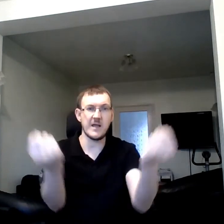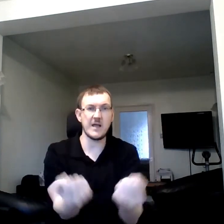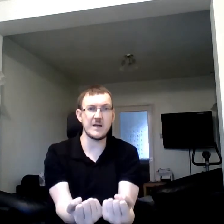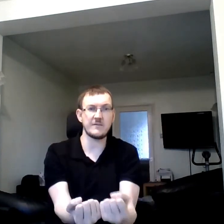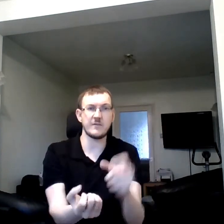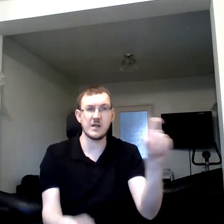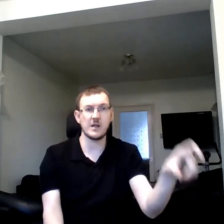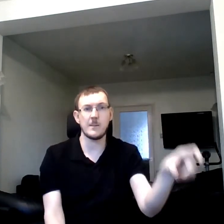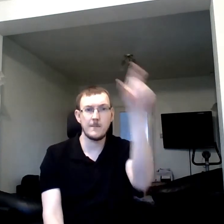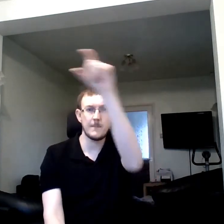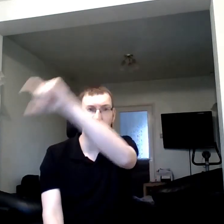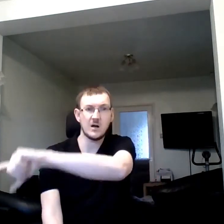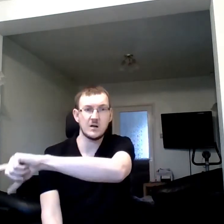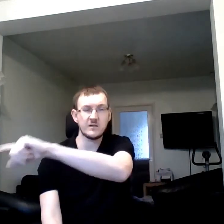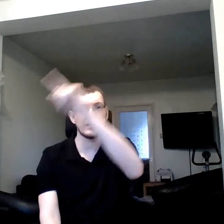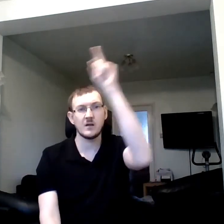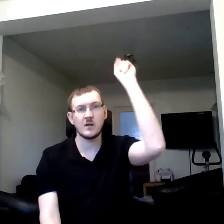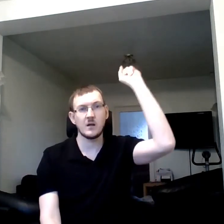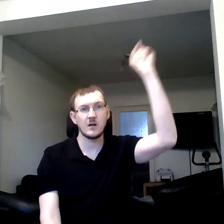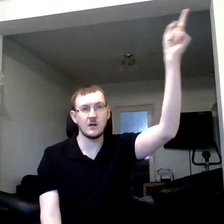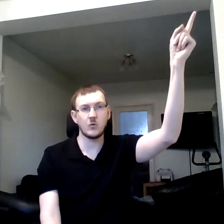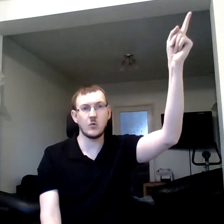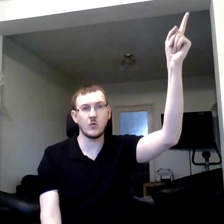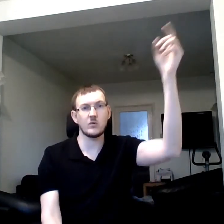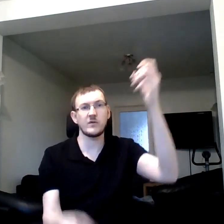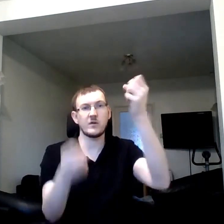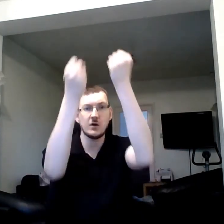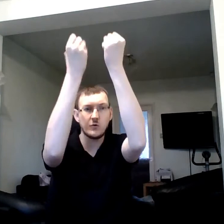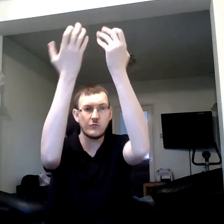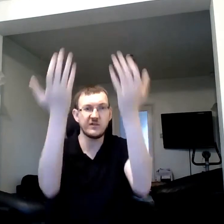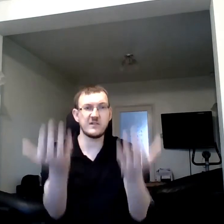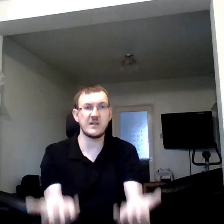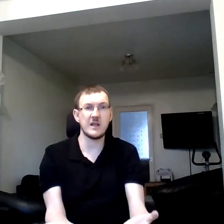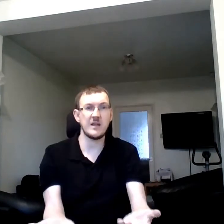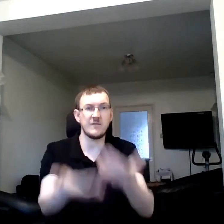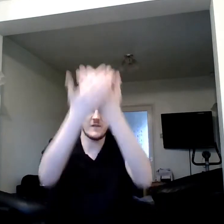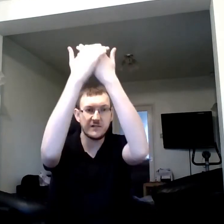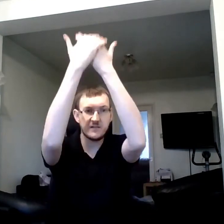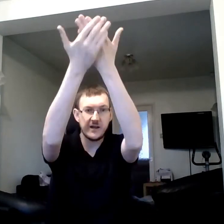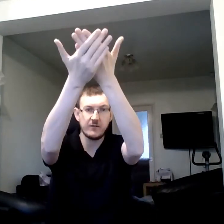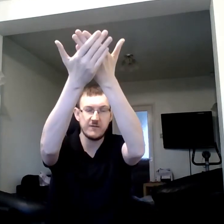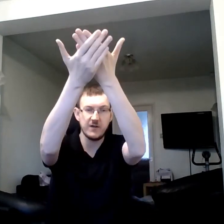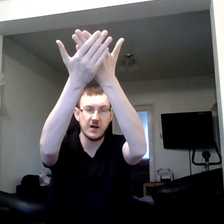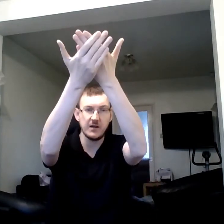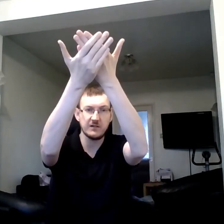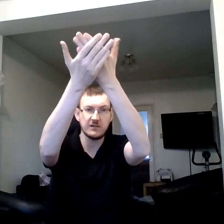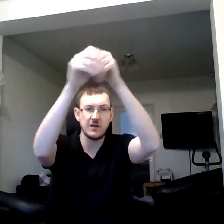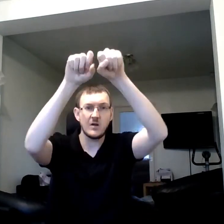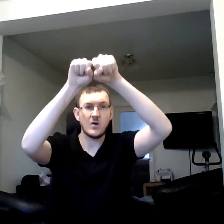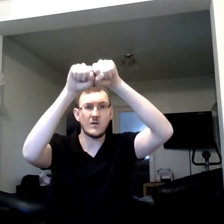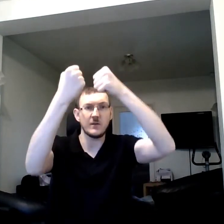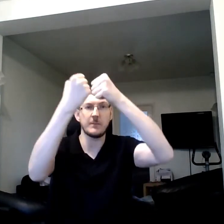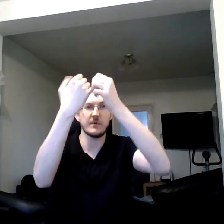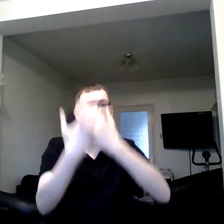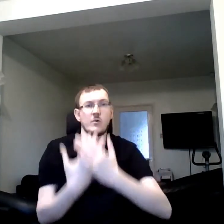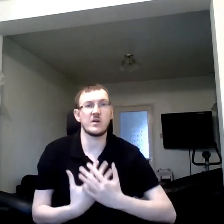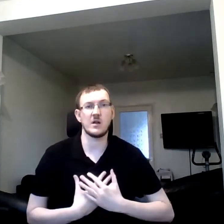sacrifice of a broken